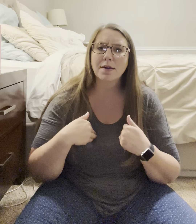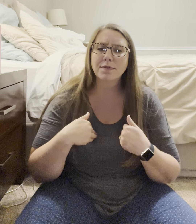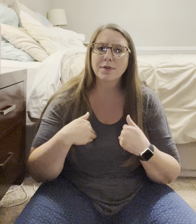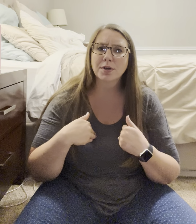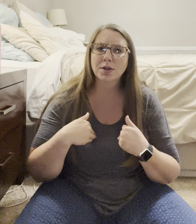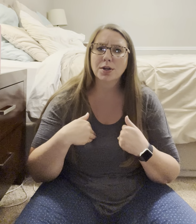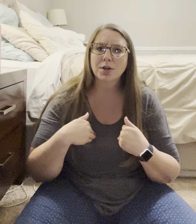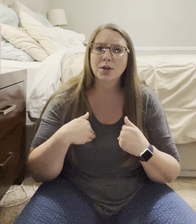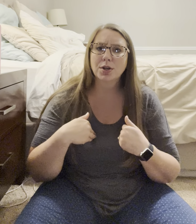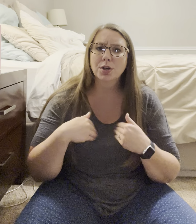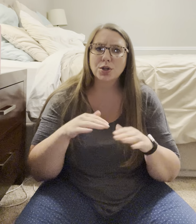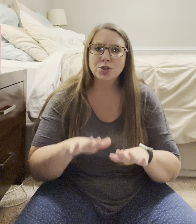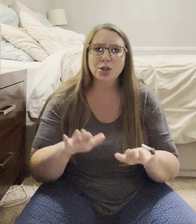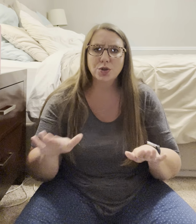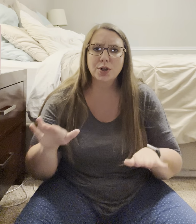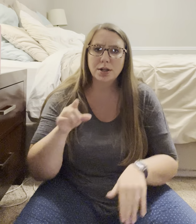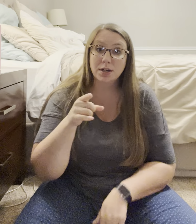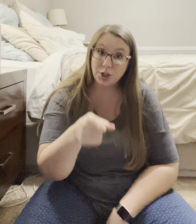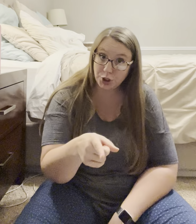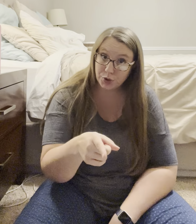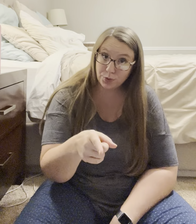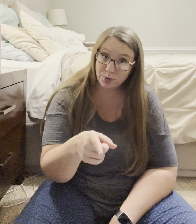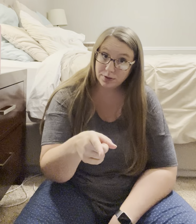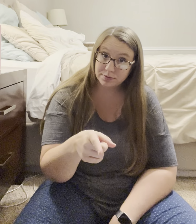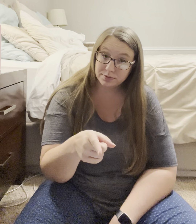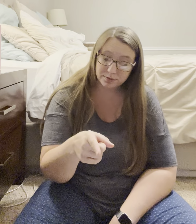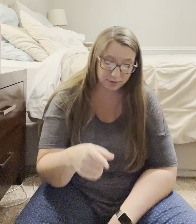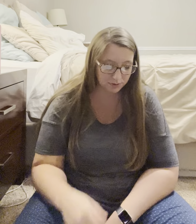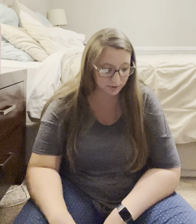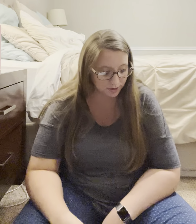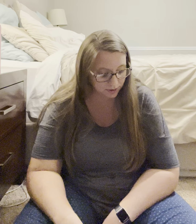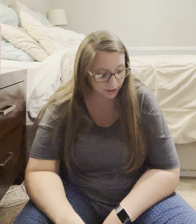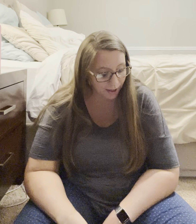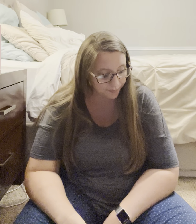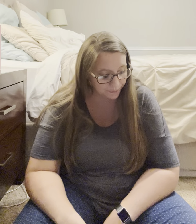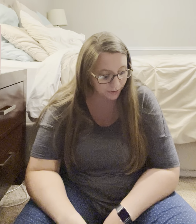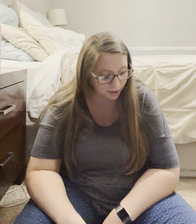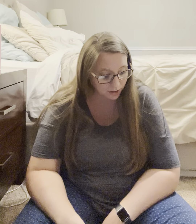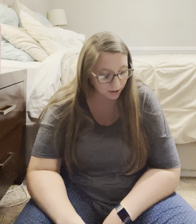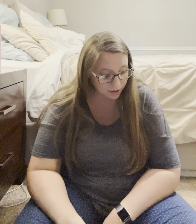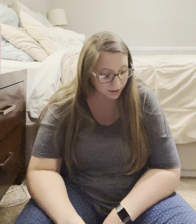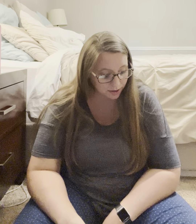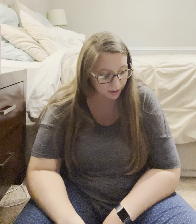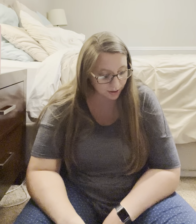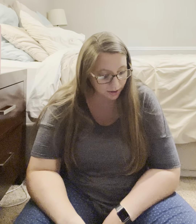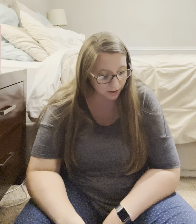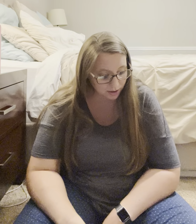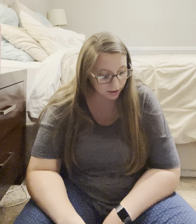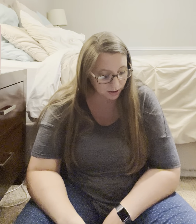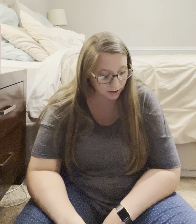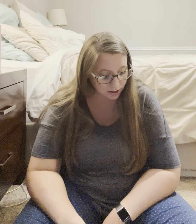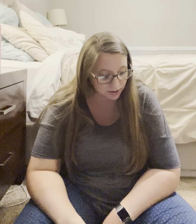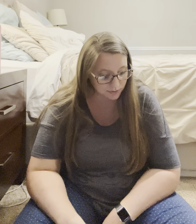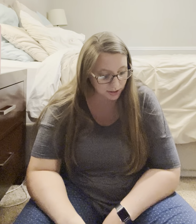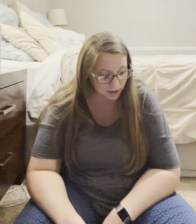children. You. Okay. Uh, next one.